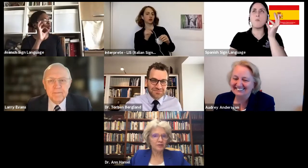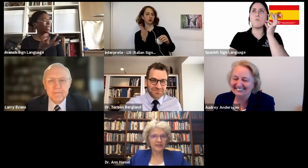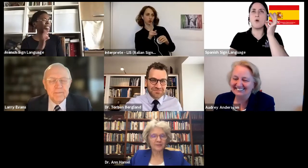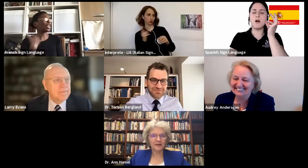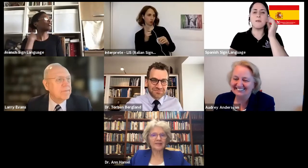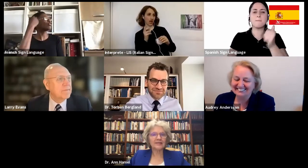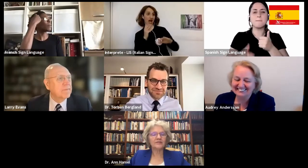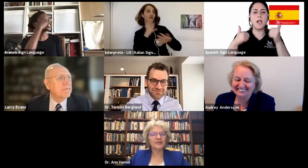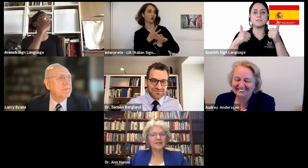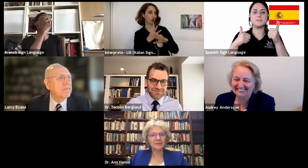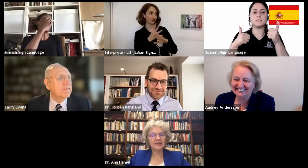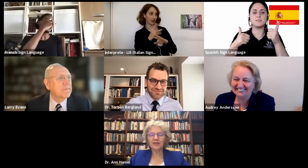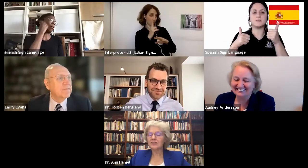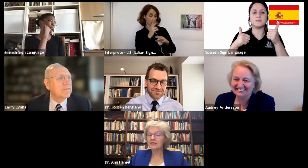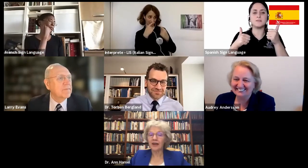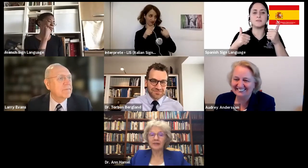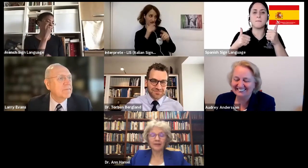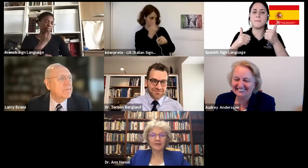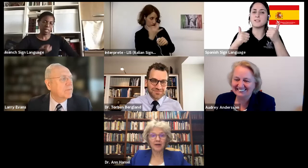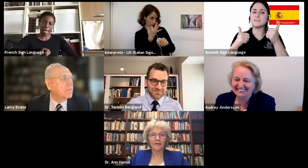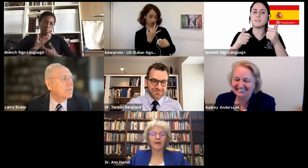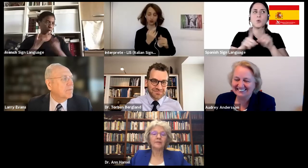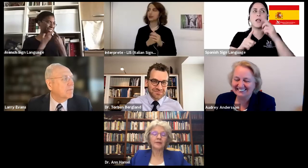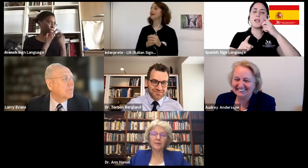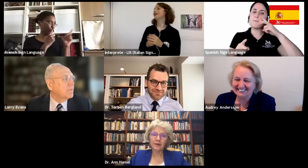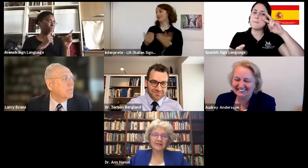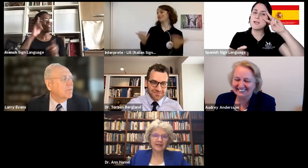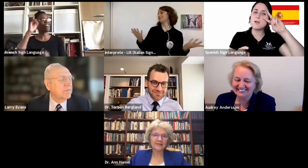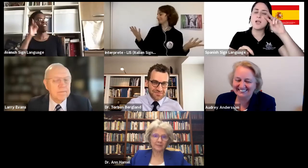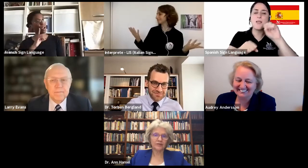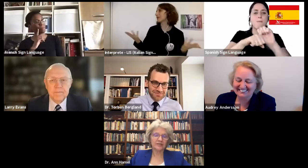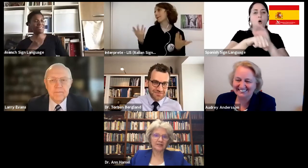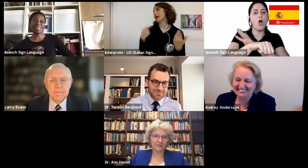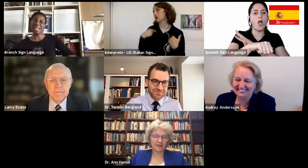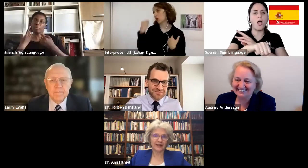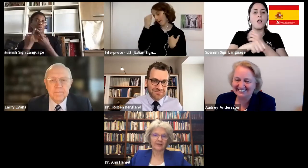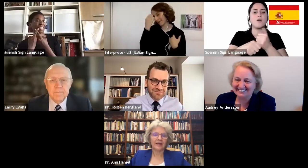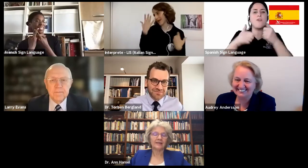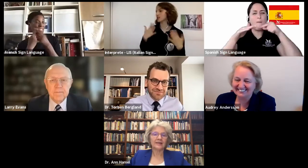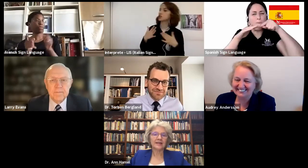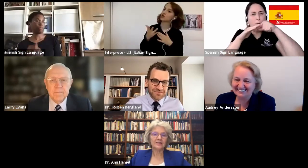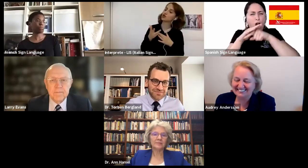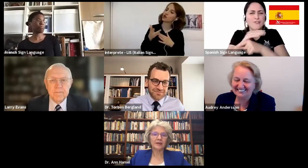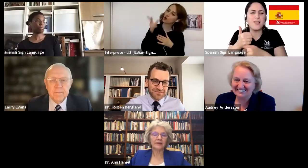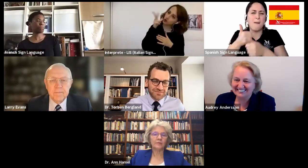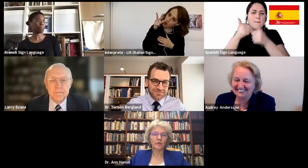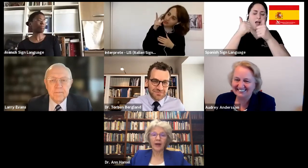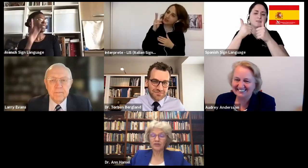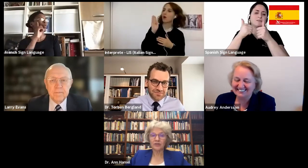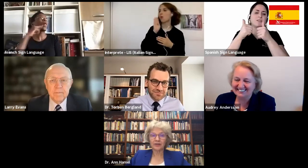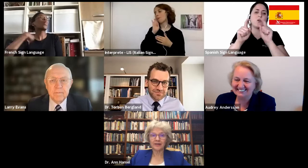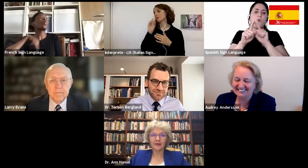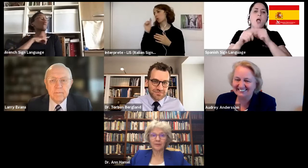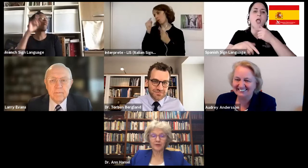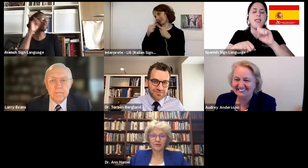emotional experiences, very deep connections, not that men don't, but they process emotions differently. They tend to be more